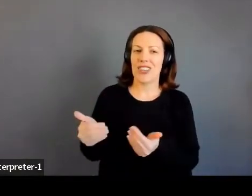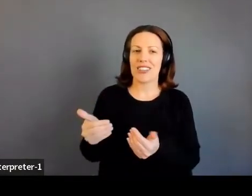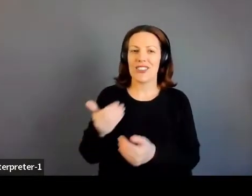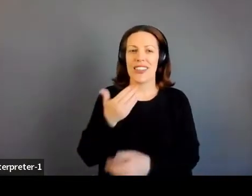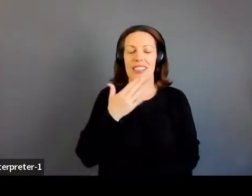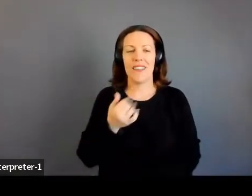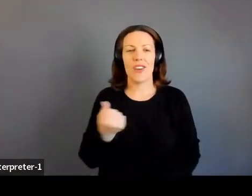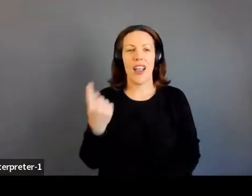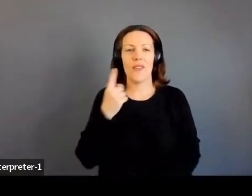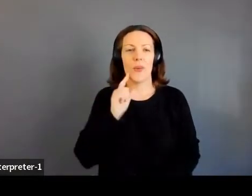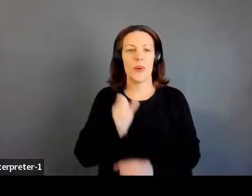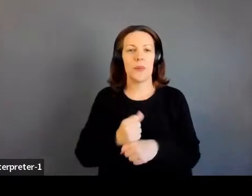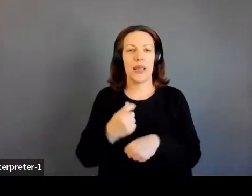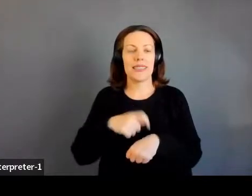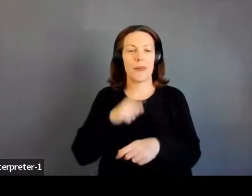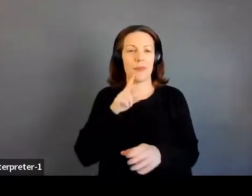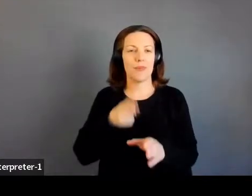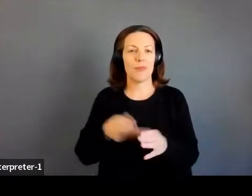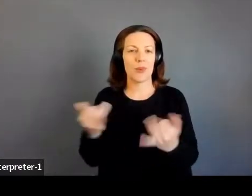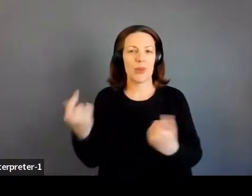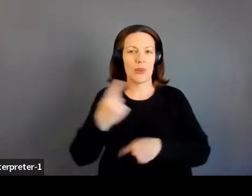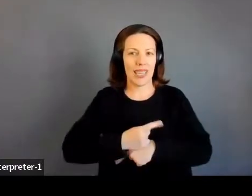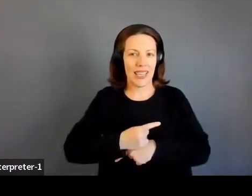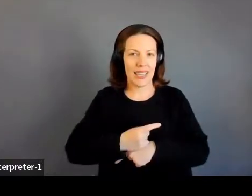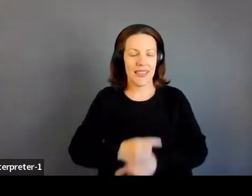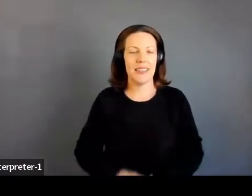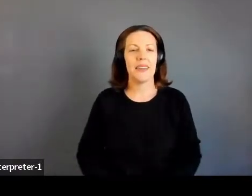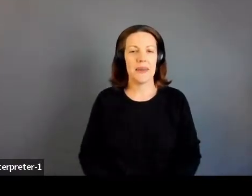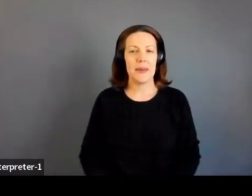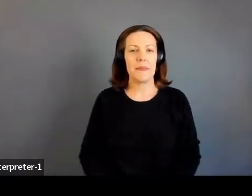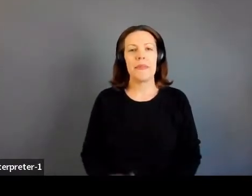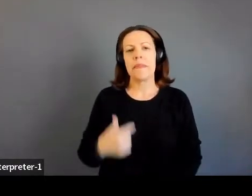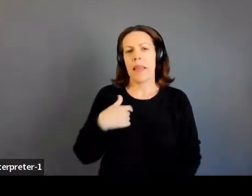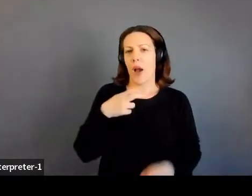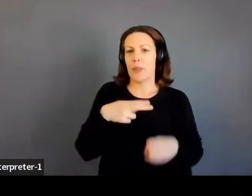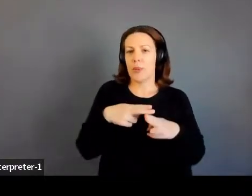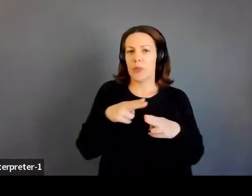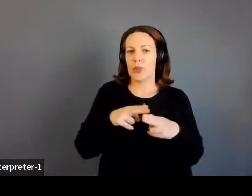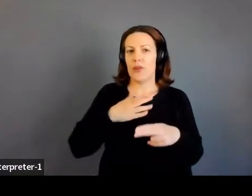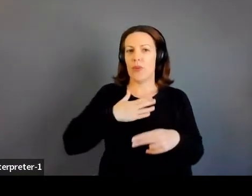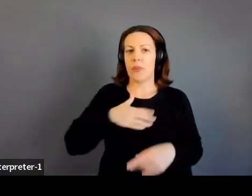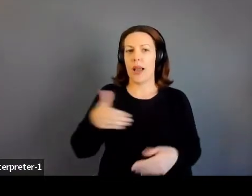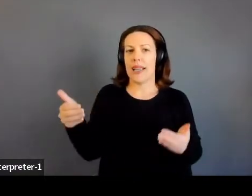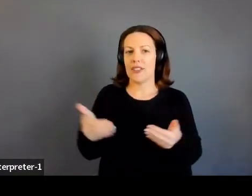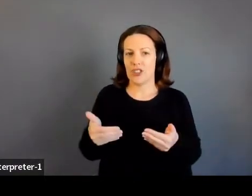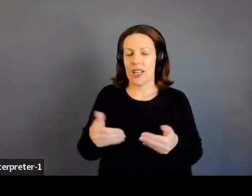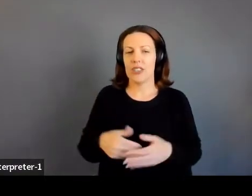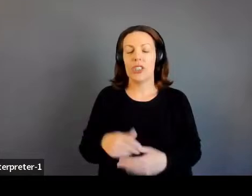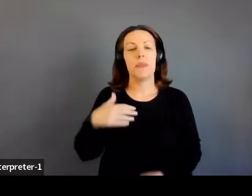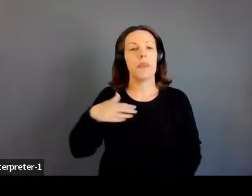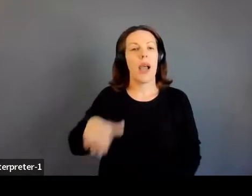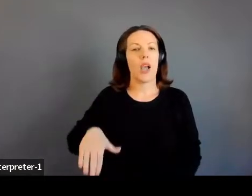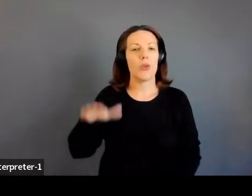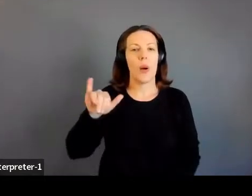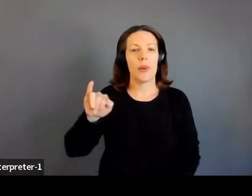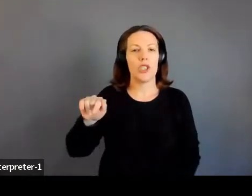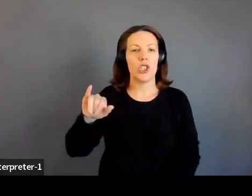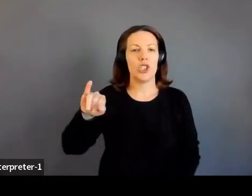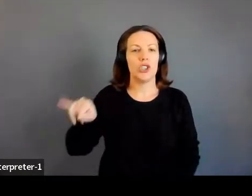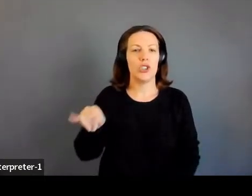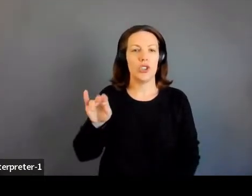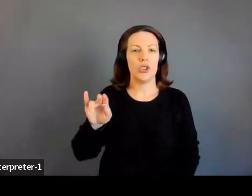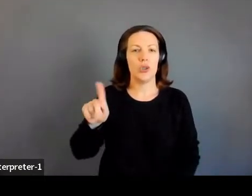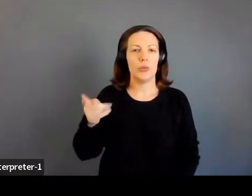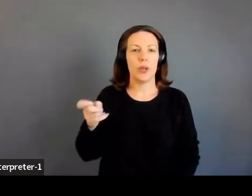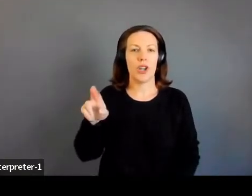everyone taking time out of your day to join us. So I'll be brief with an introduction, but I grew up in Jupiter, Florida, which is very